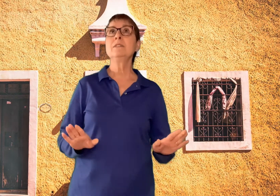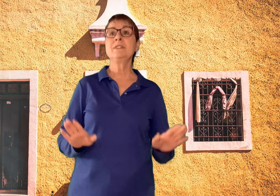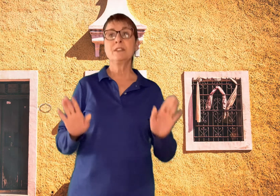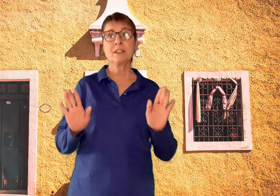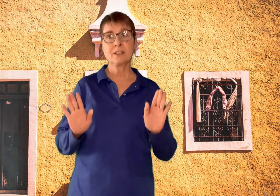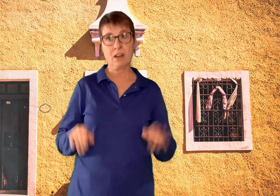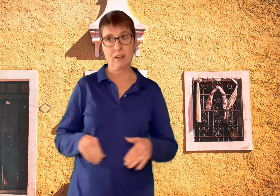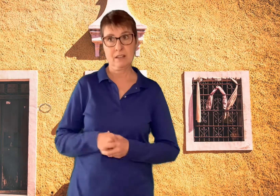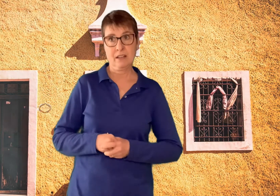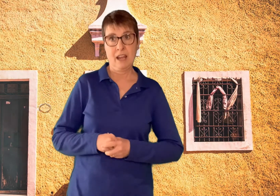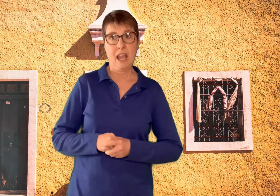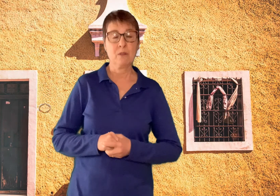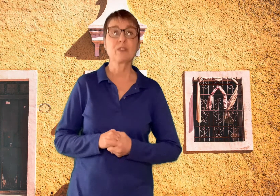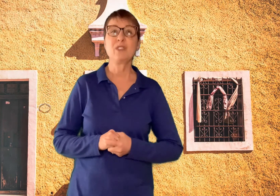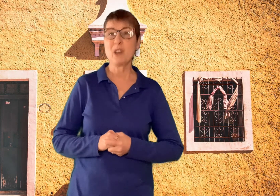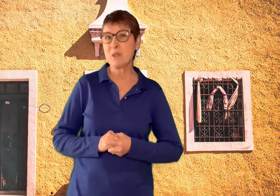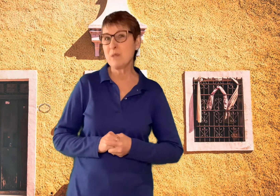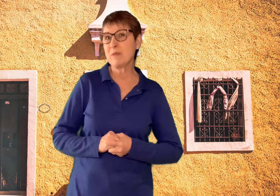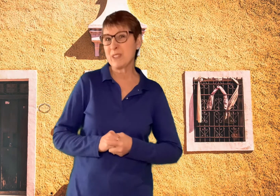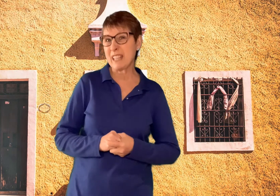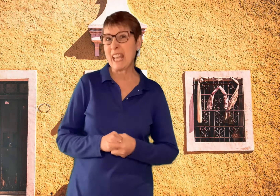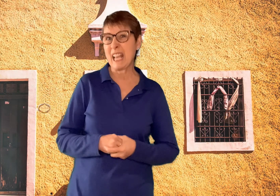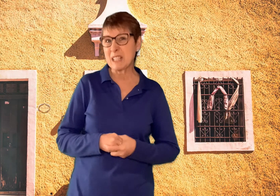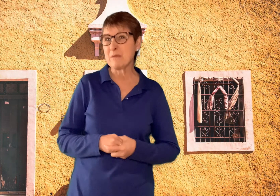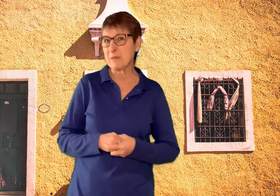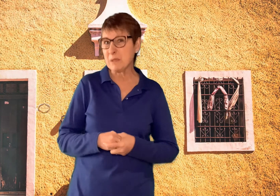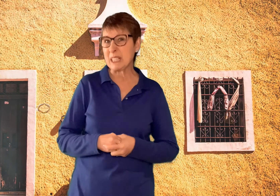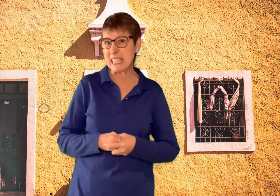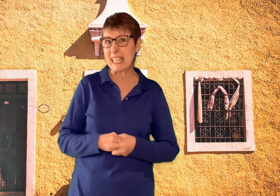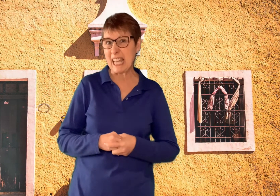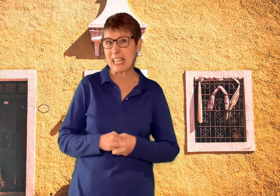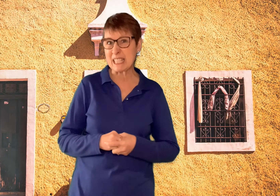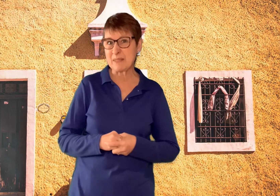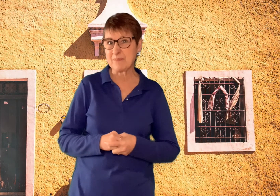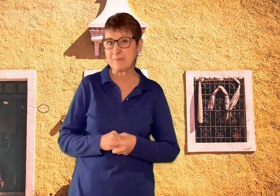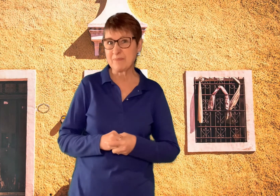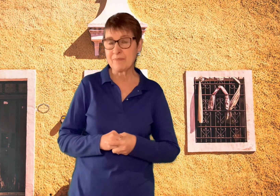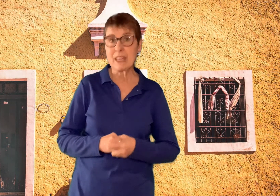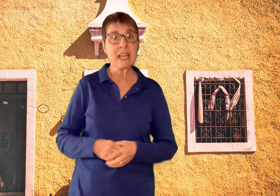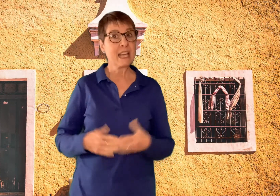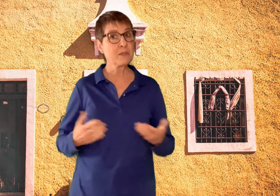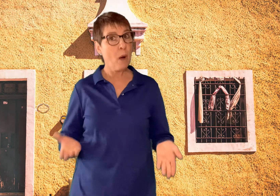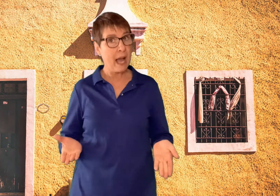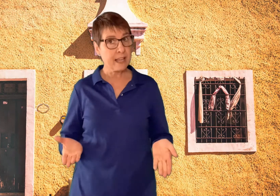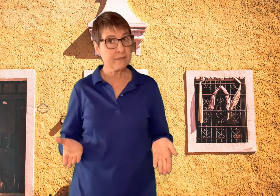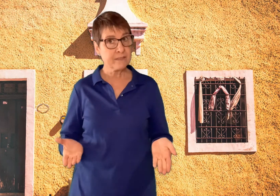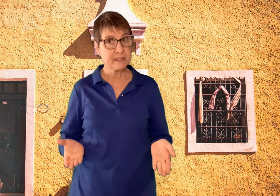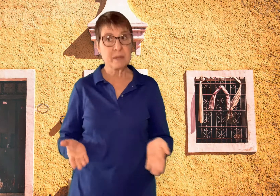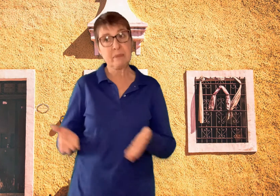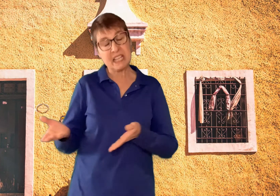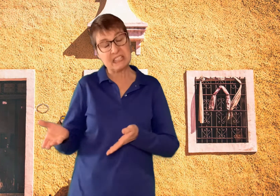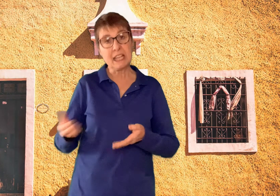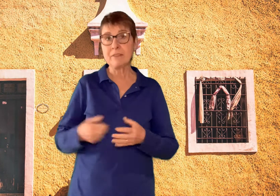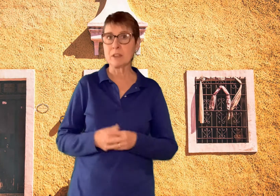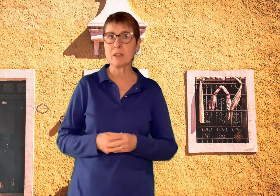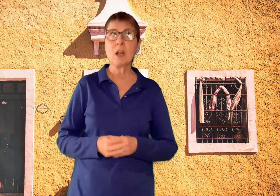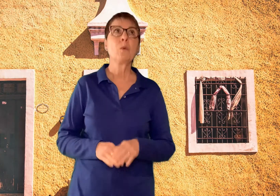to talk and was known for saying some foolish things. His wife, being clever, was